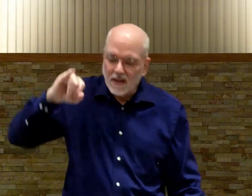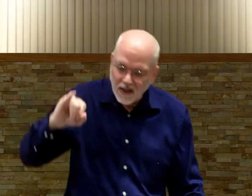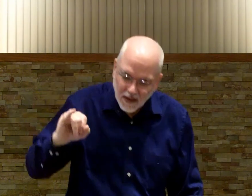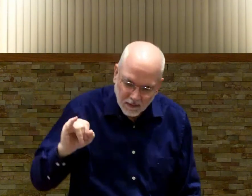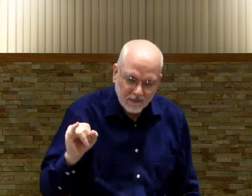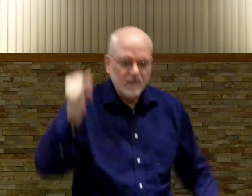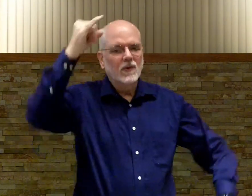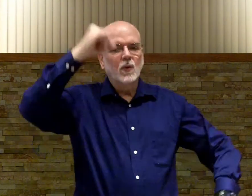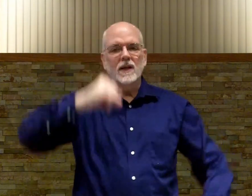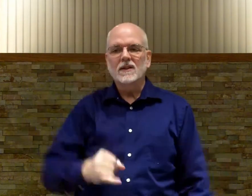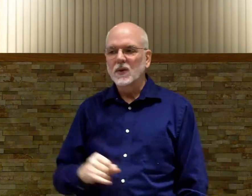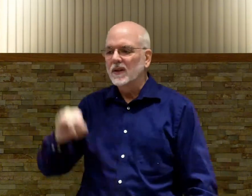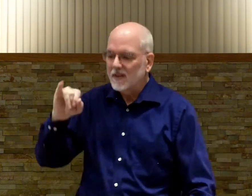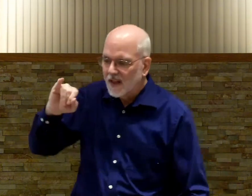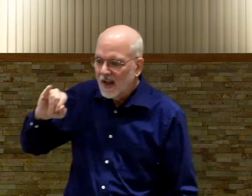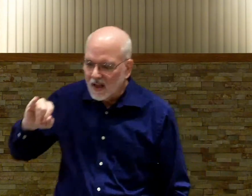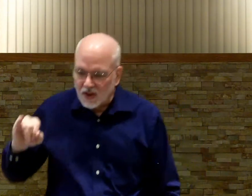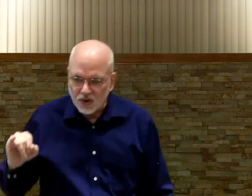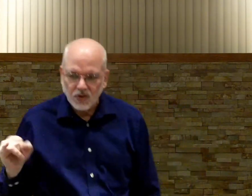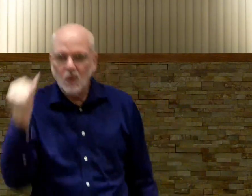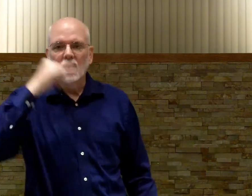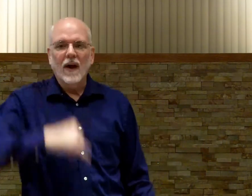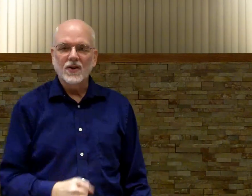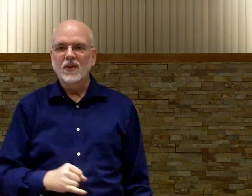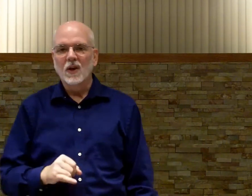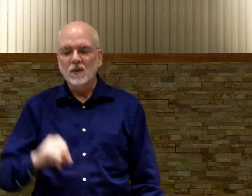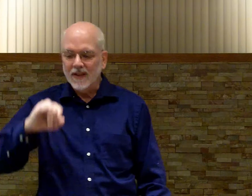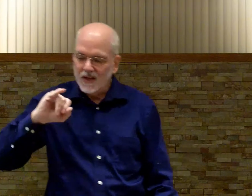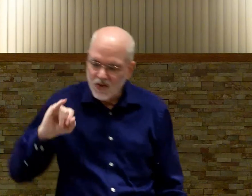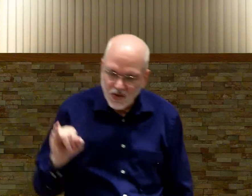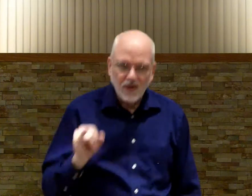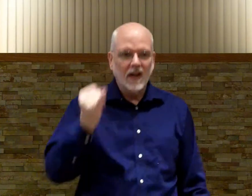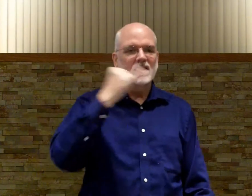it there's a little twist to it there's a little shoulder action that goes with it just